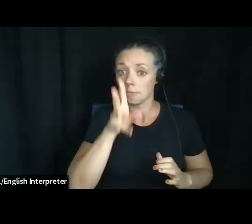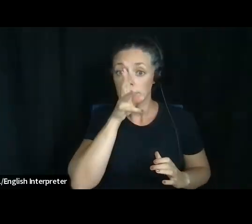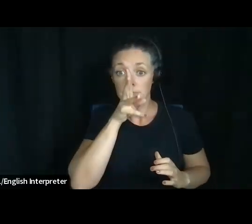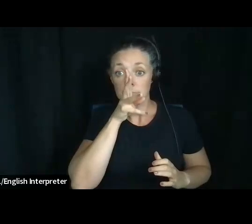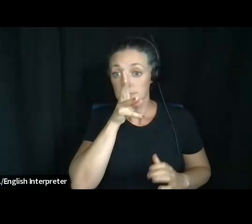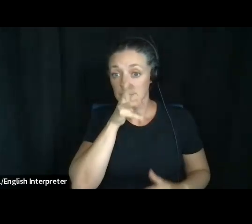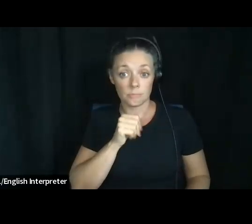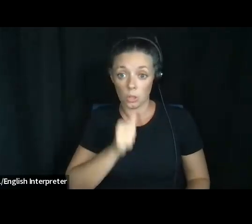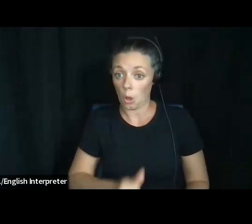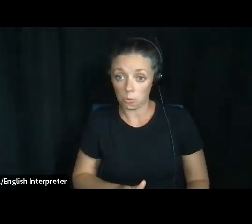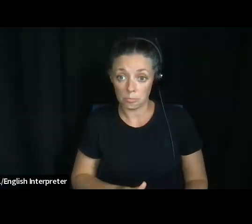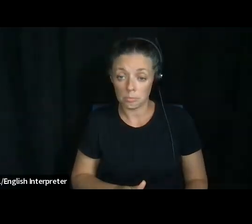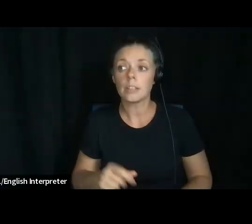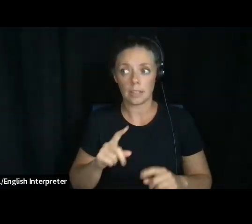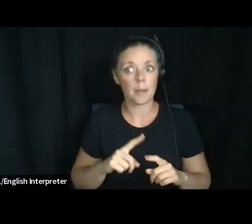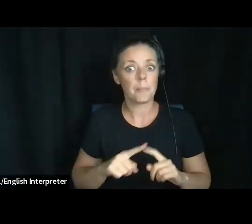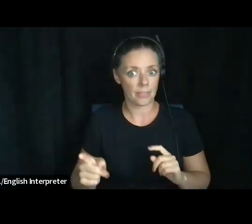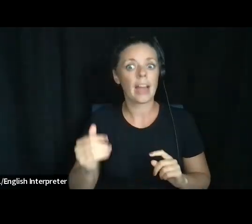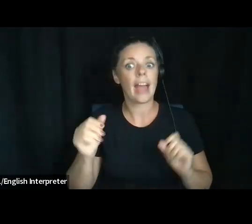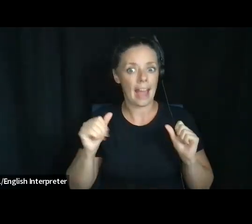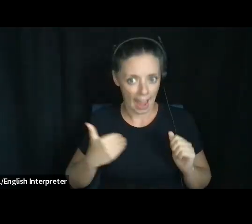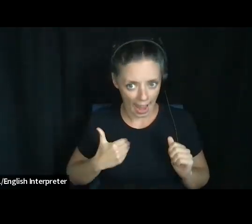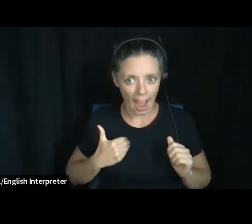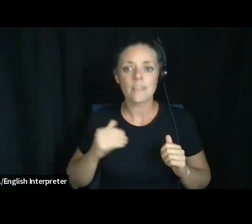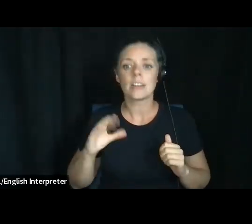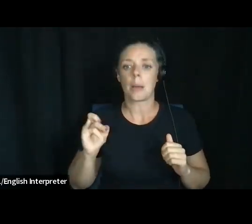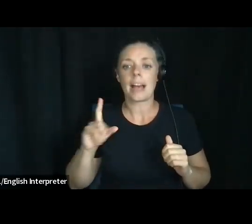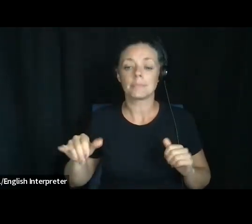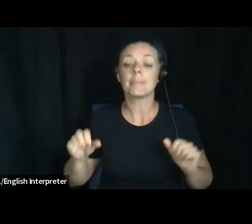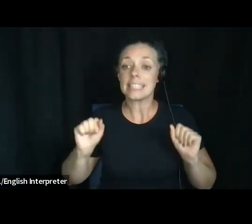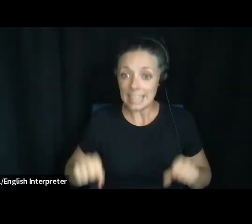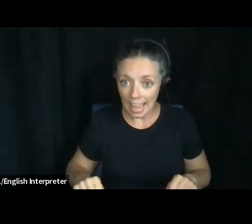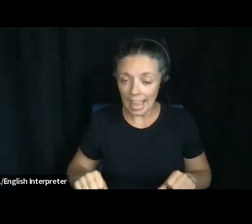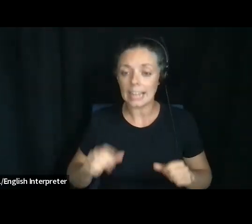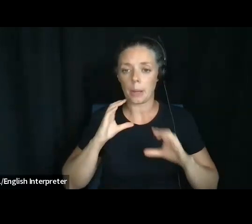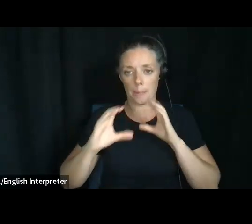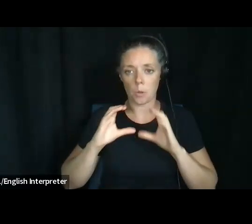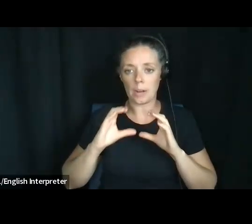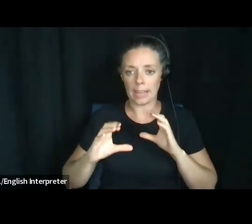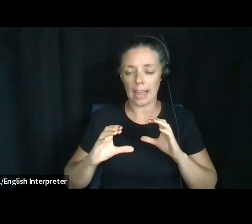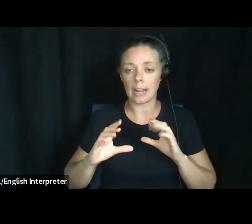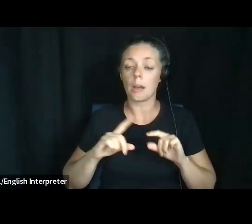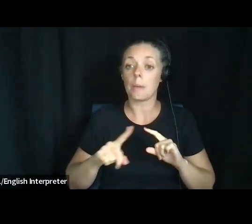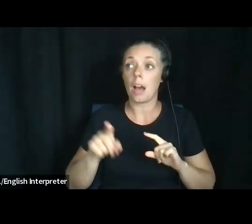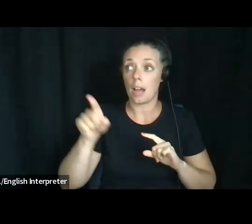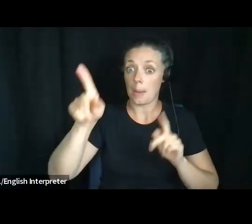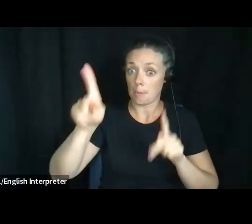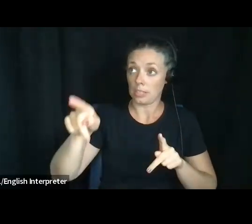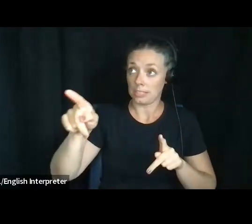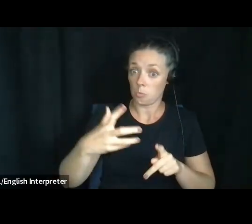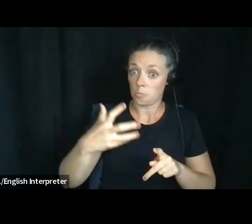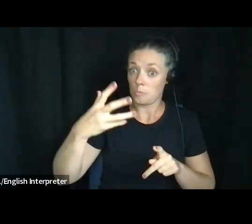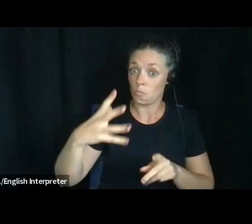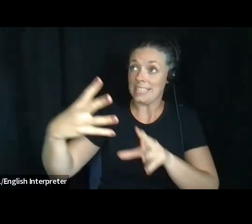Um, but they absolutely had capacity and they were able to communicate. It's just the person receiving the information for them had to